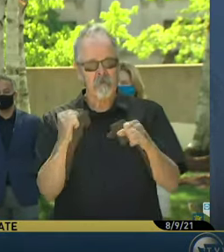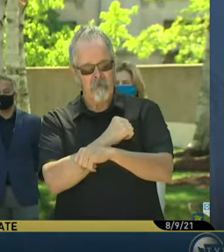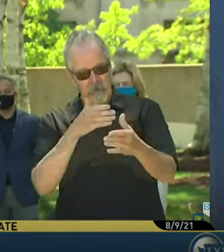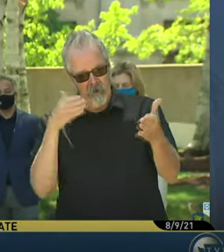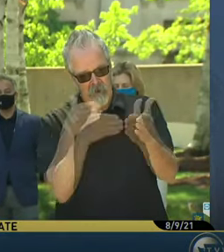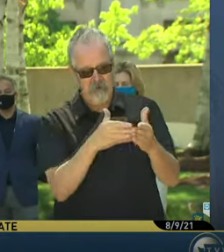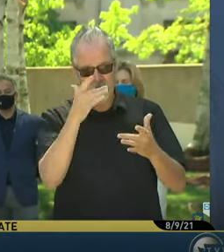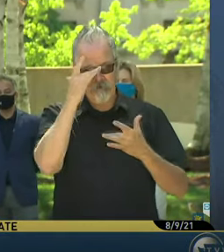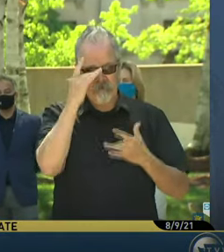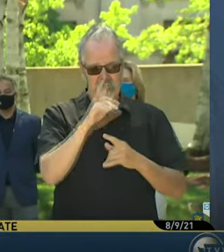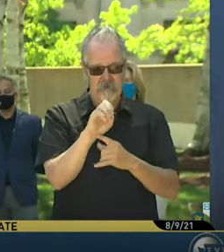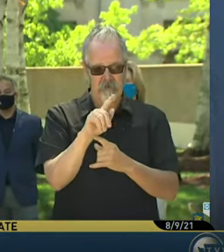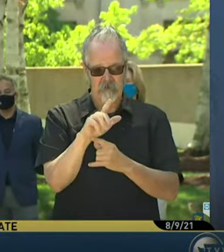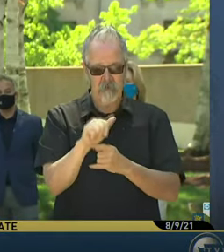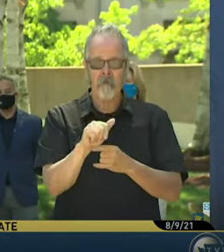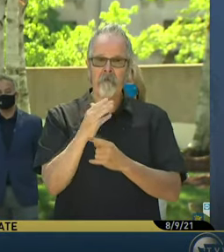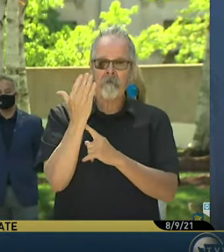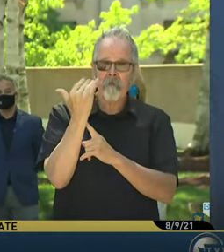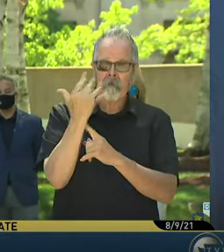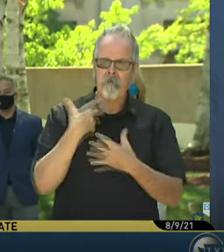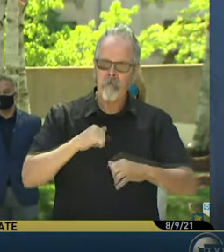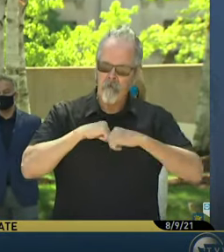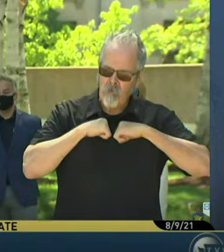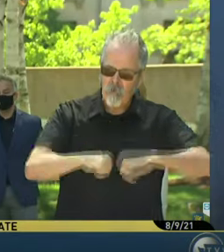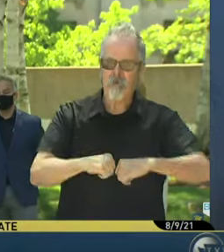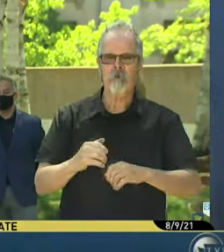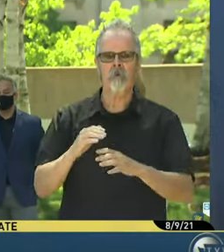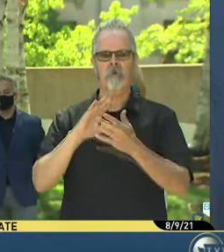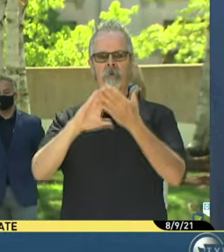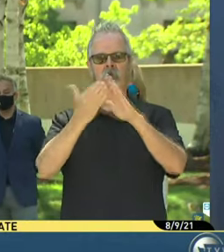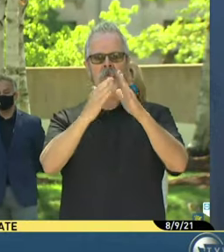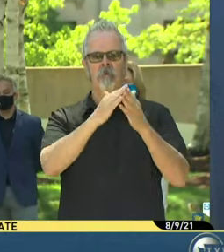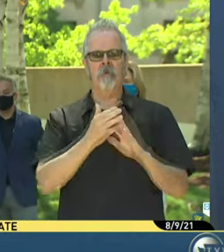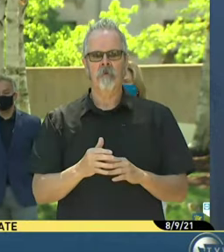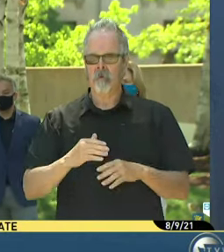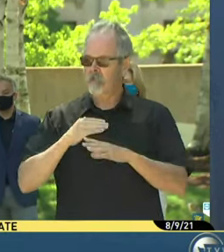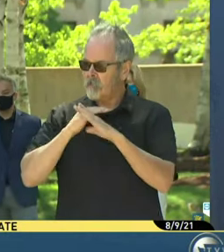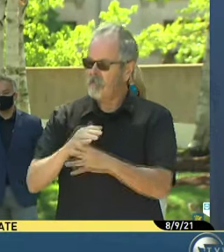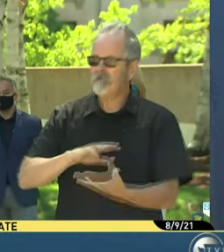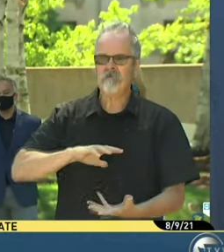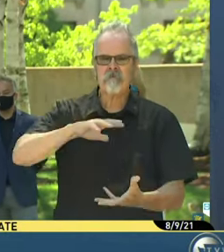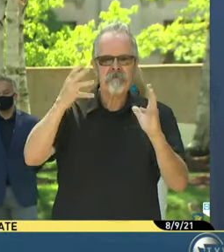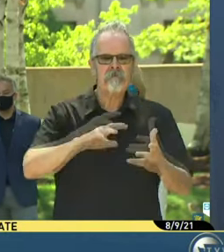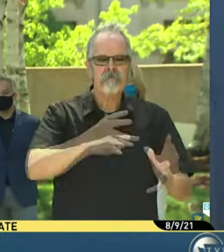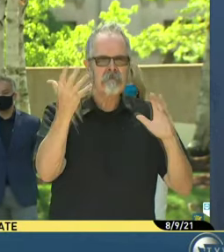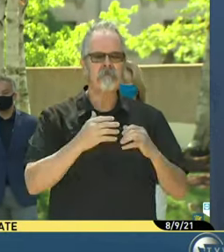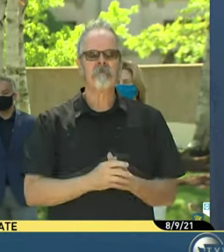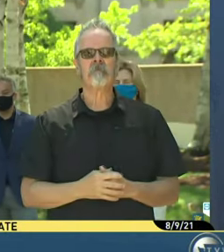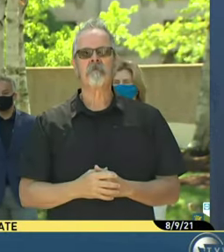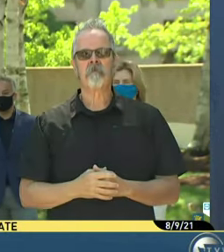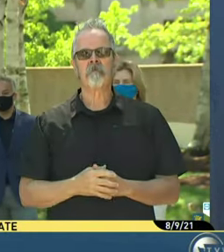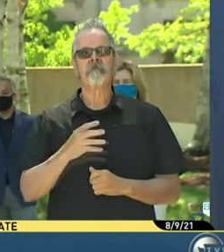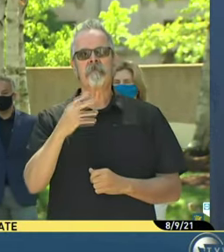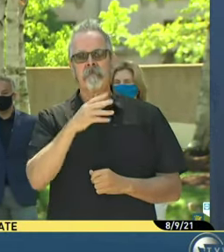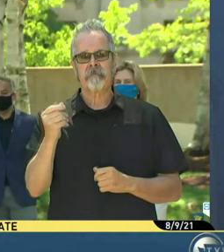vulnerable communities, to prevent further calamity to our state, and to once again be on the path to full